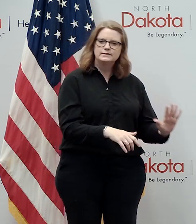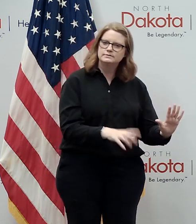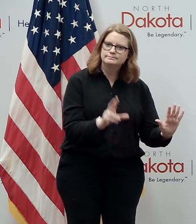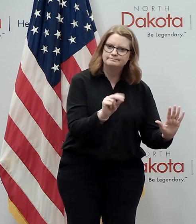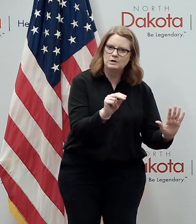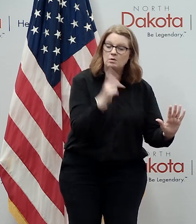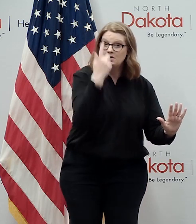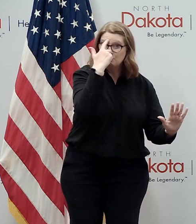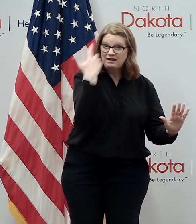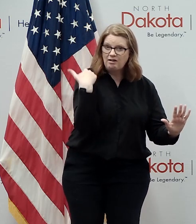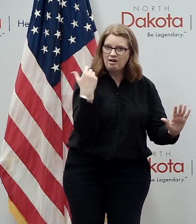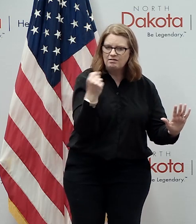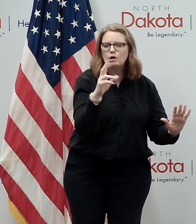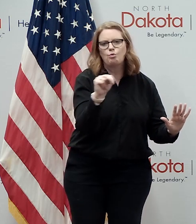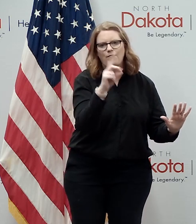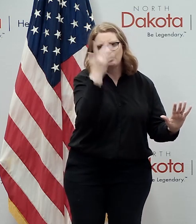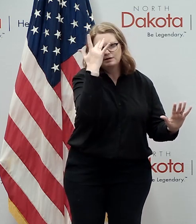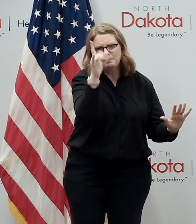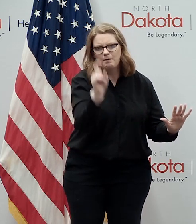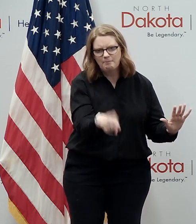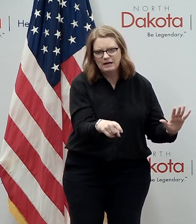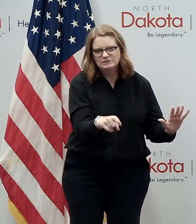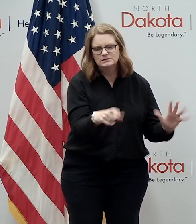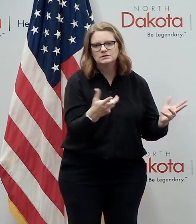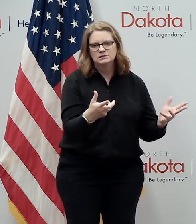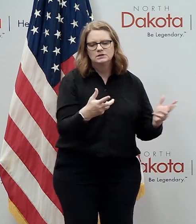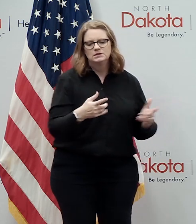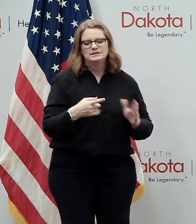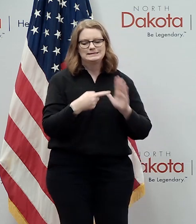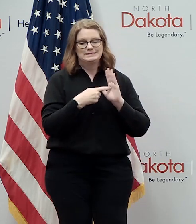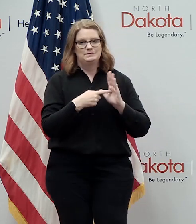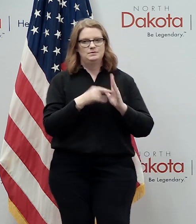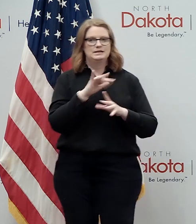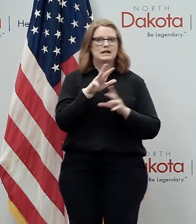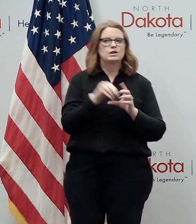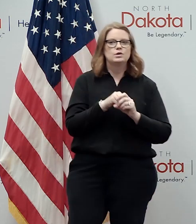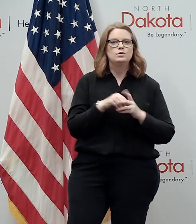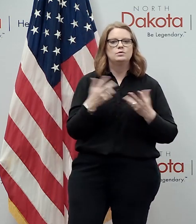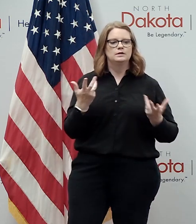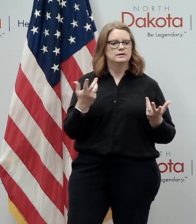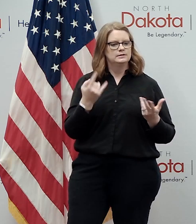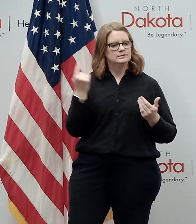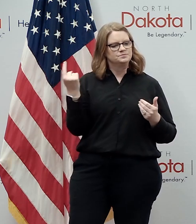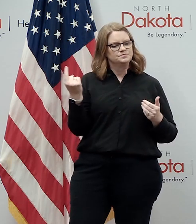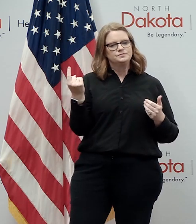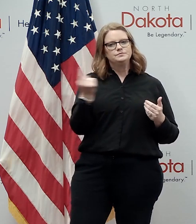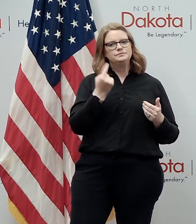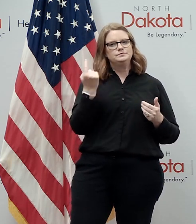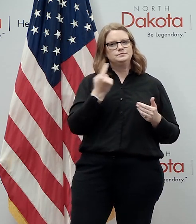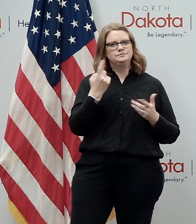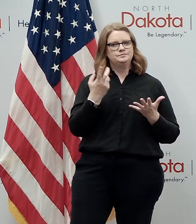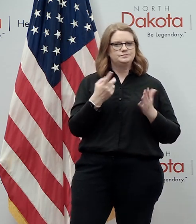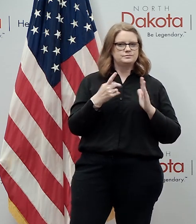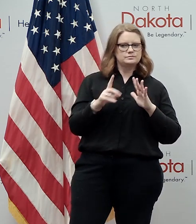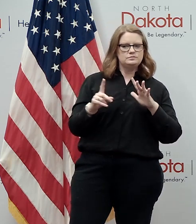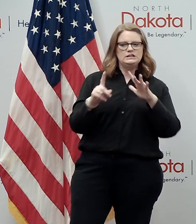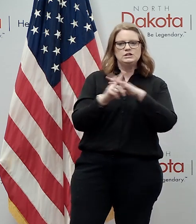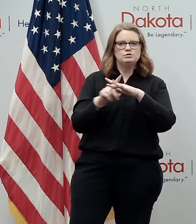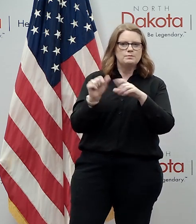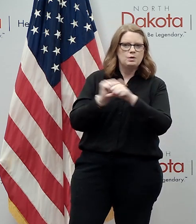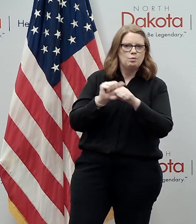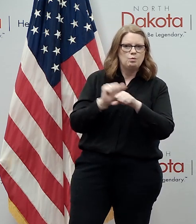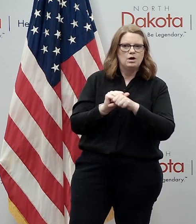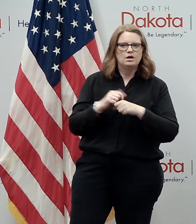mental health and behavioral health as well so signs and symptoms that can include if someone starts showing up to work